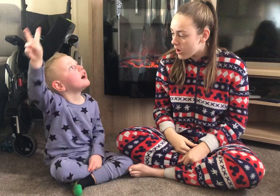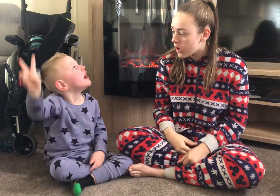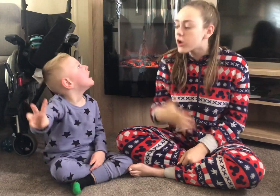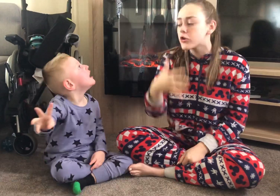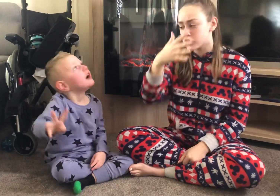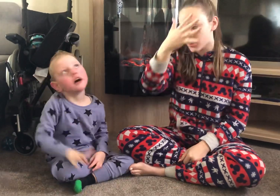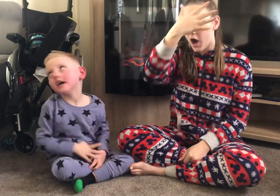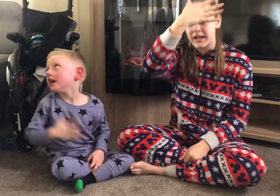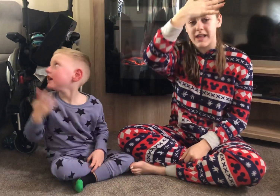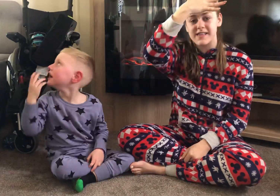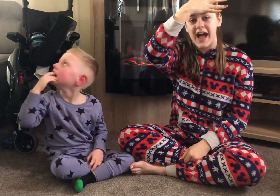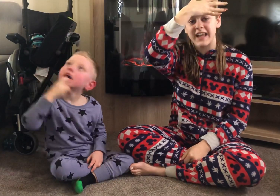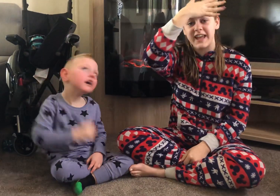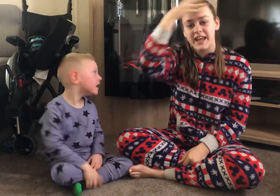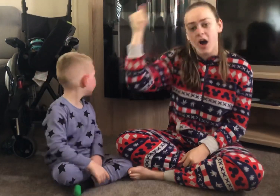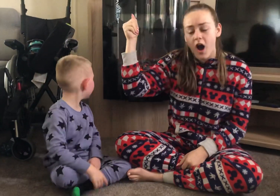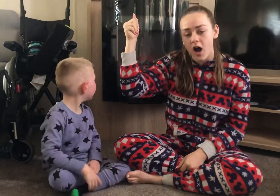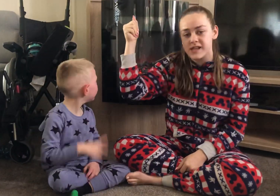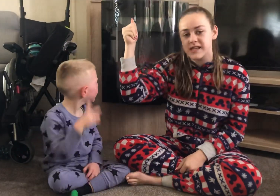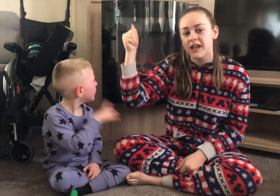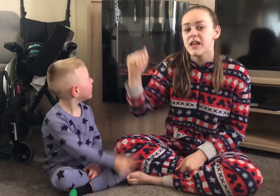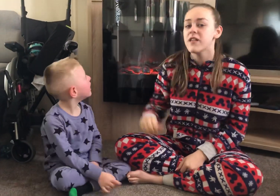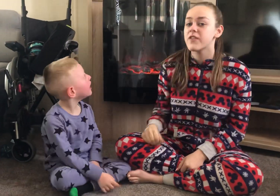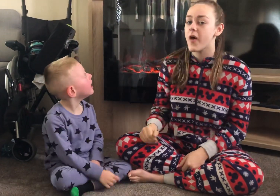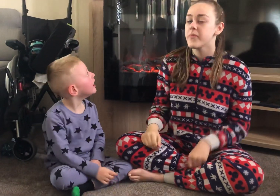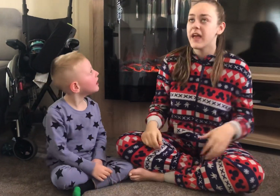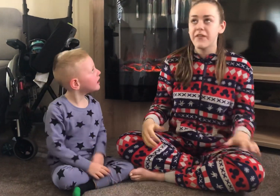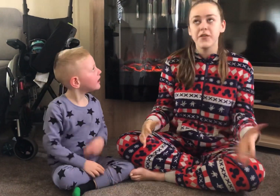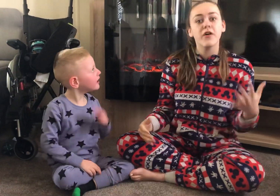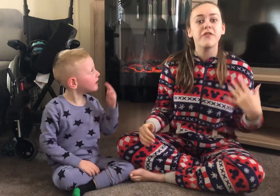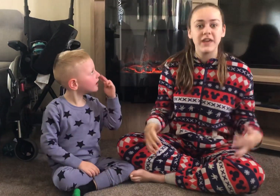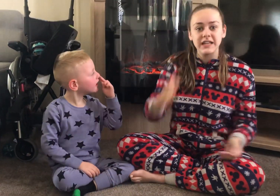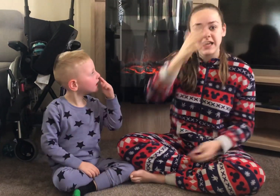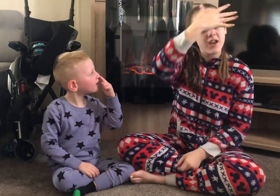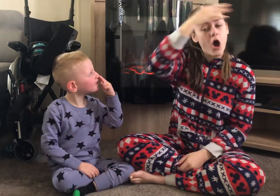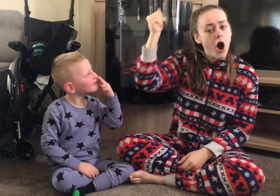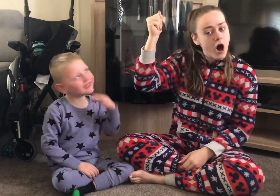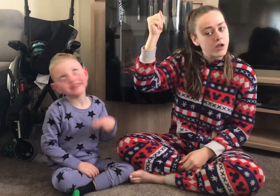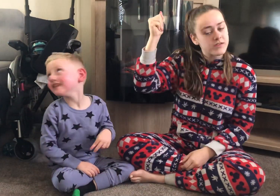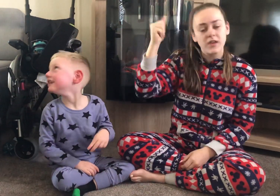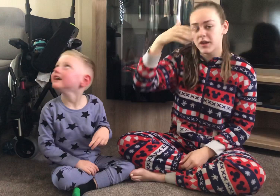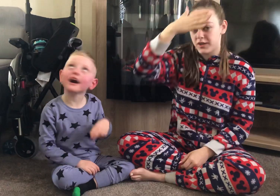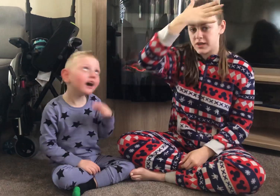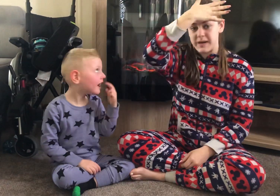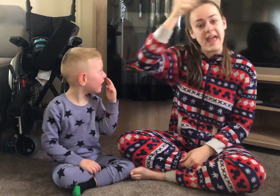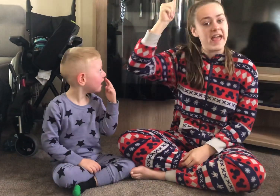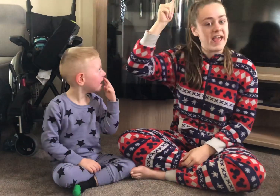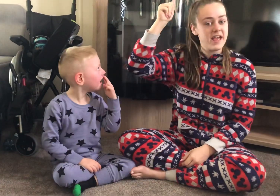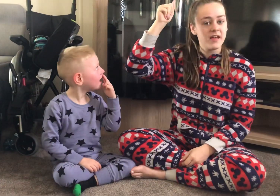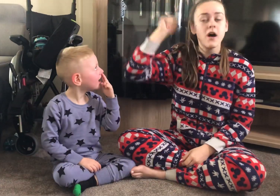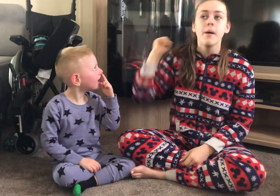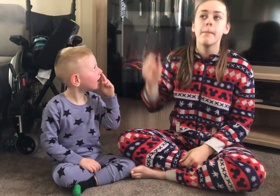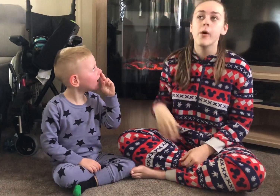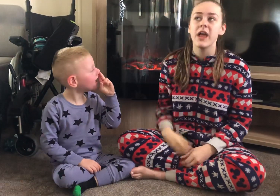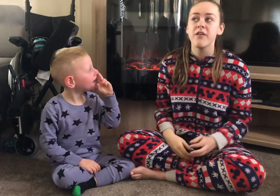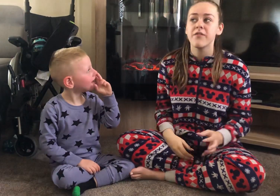Good talking and signing. Hot. So if you're feeling hot, you do it here. But if